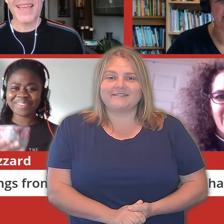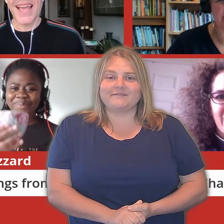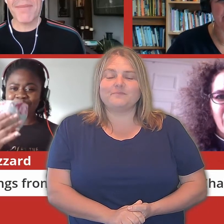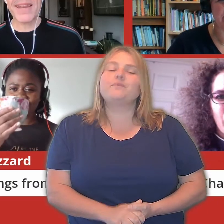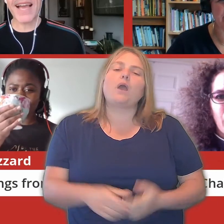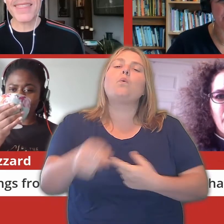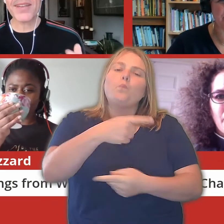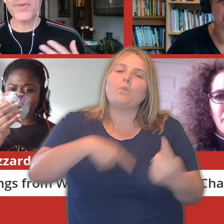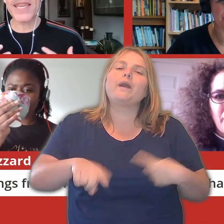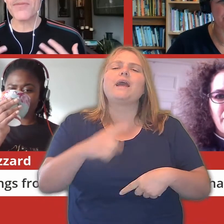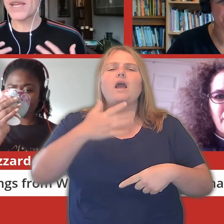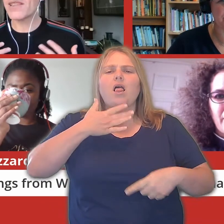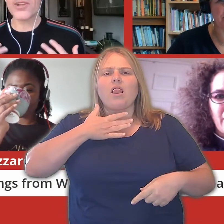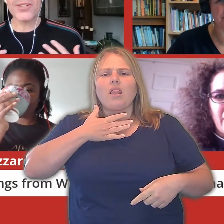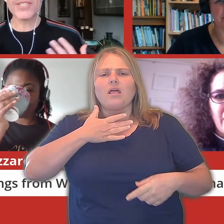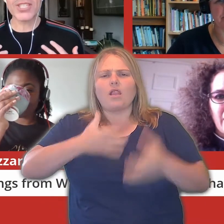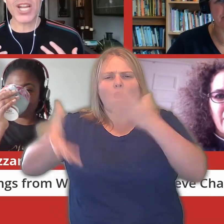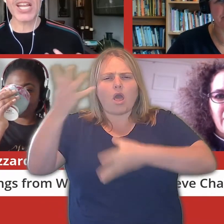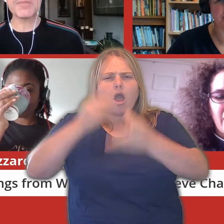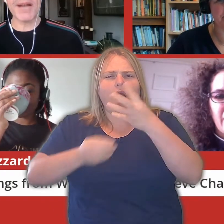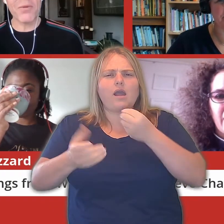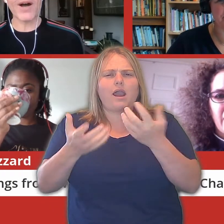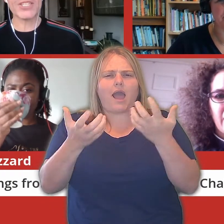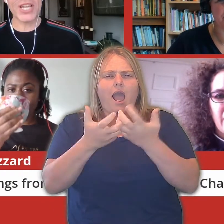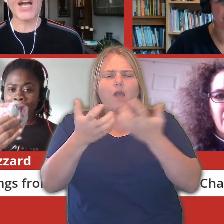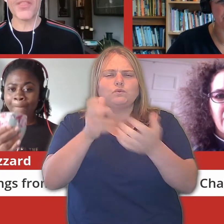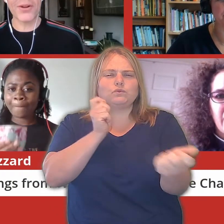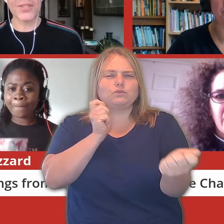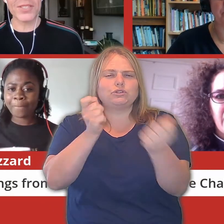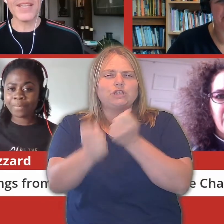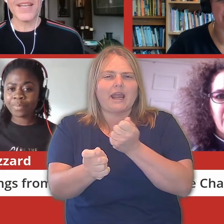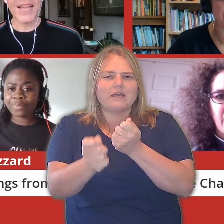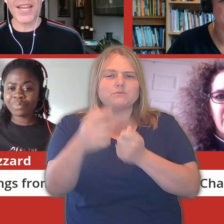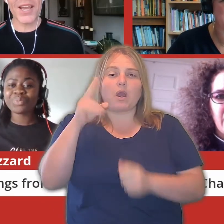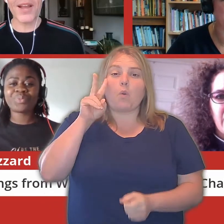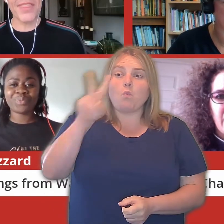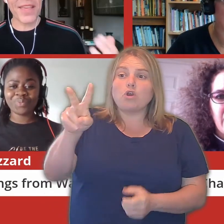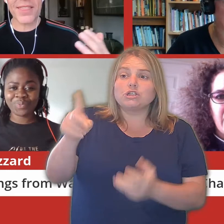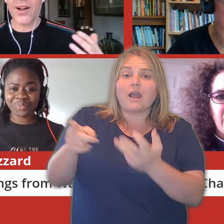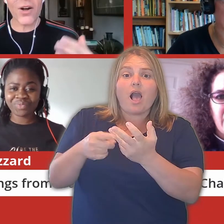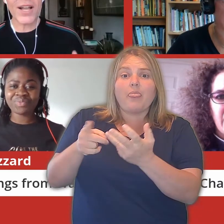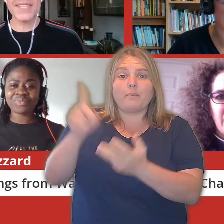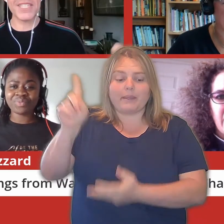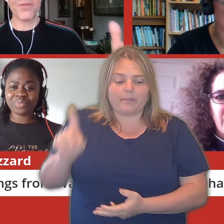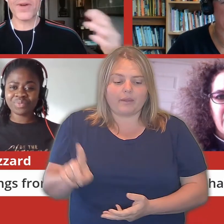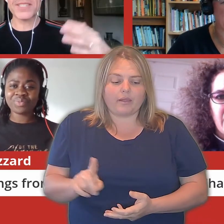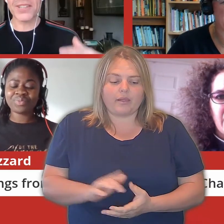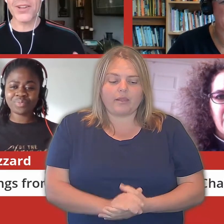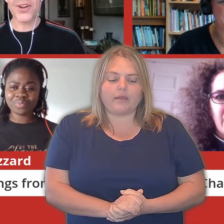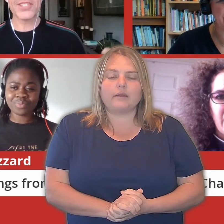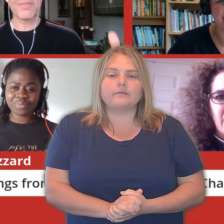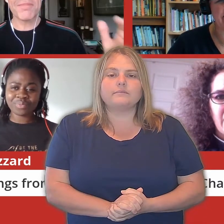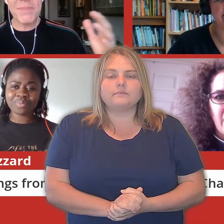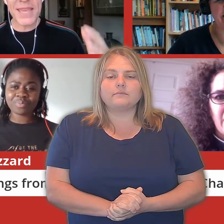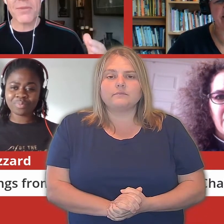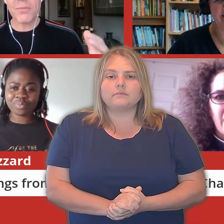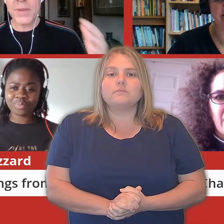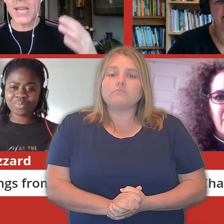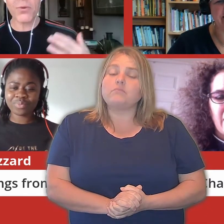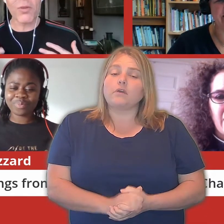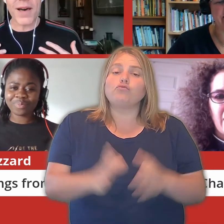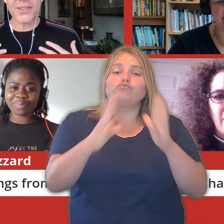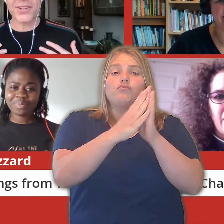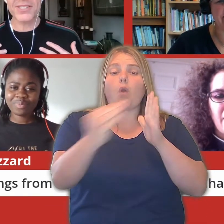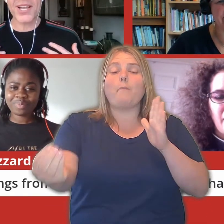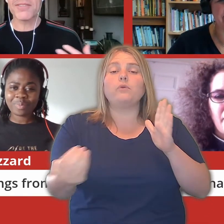inspired them. I mean, I think we learn to change by watching others, you know, and I think there are all kinds of different ways to learn. but being